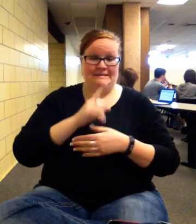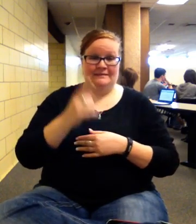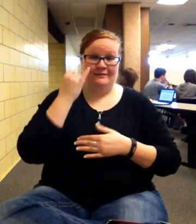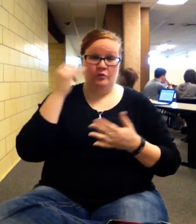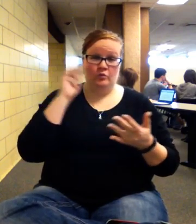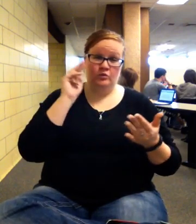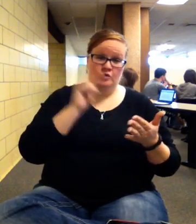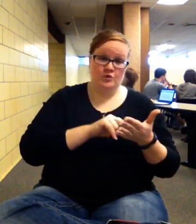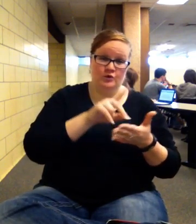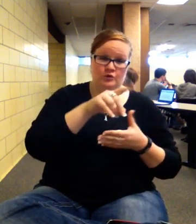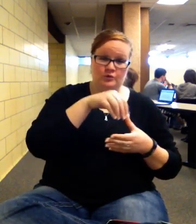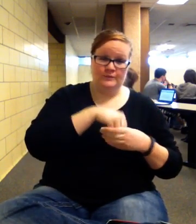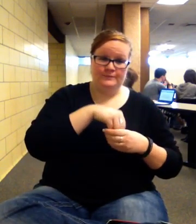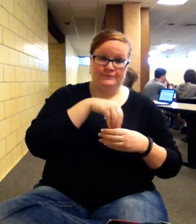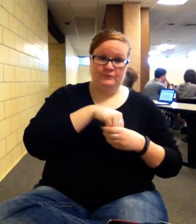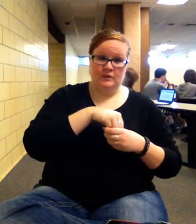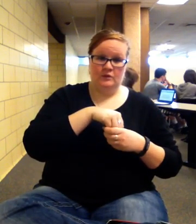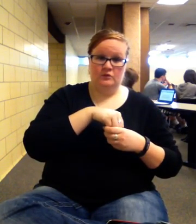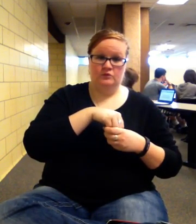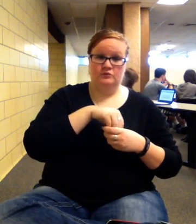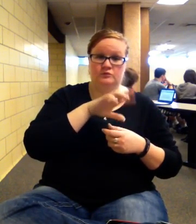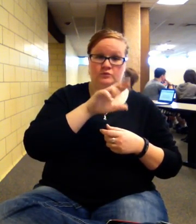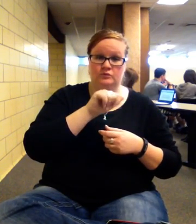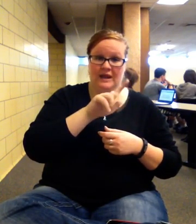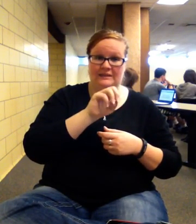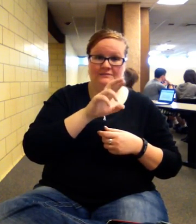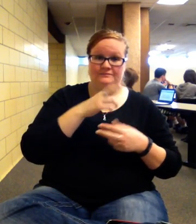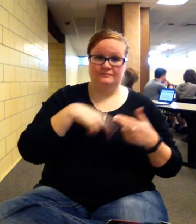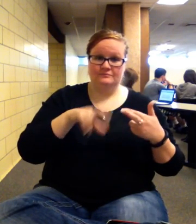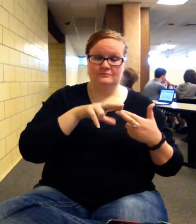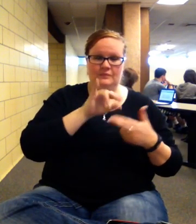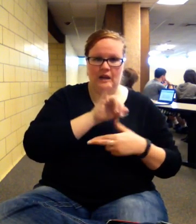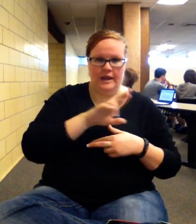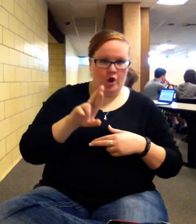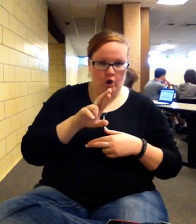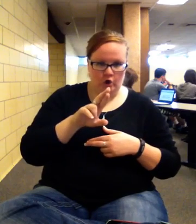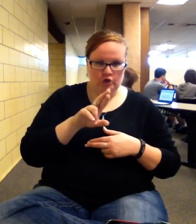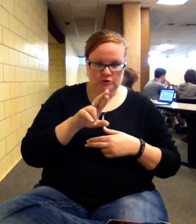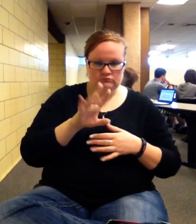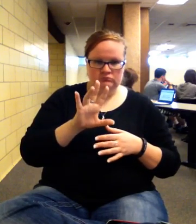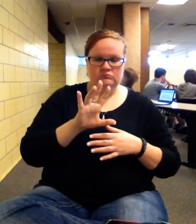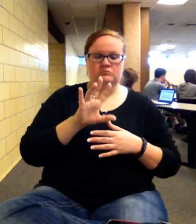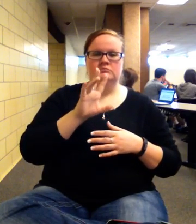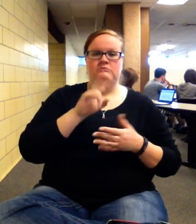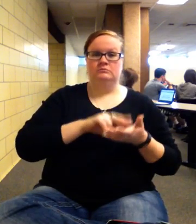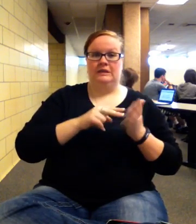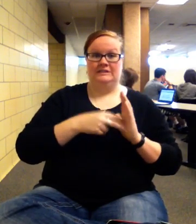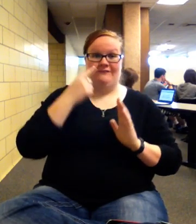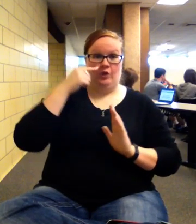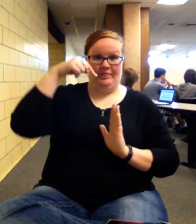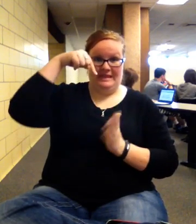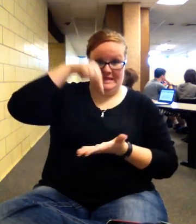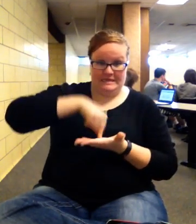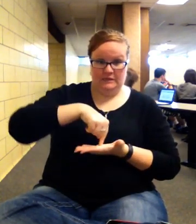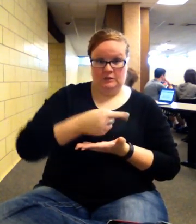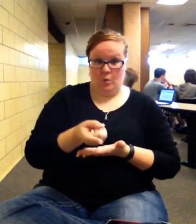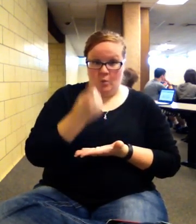internal rate of return, so that means internal to this one project is basically what that means. So your one project's rate of return